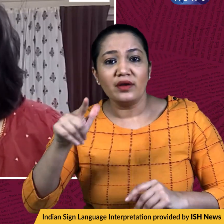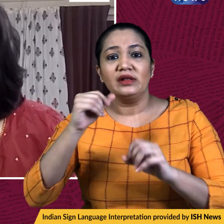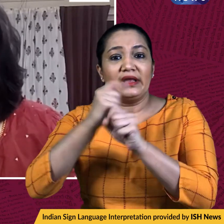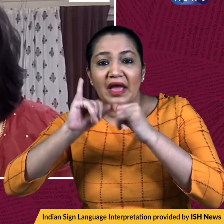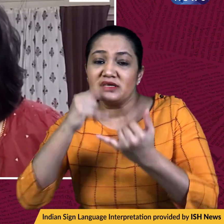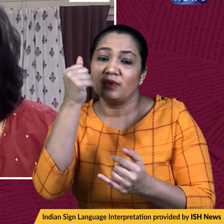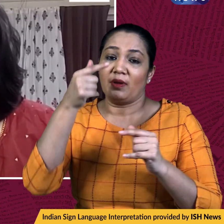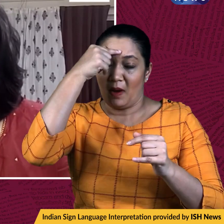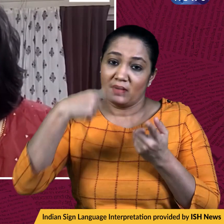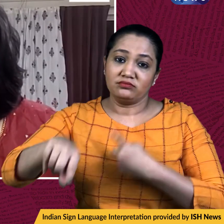affected.